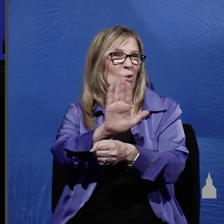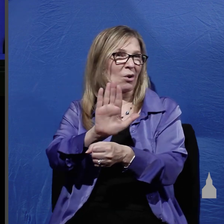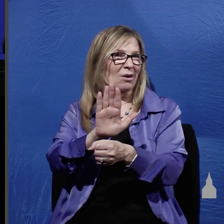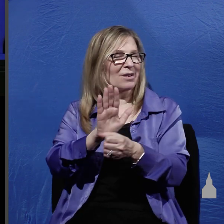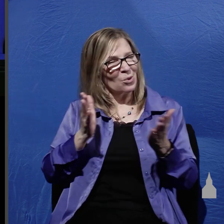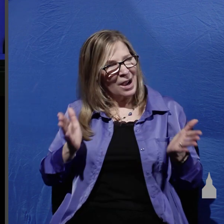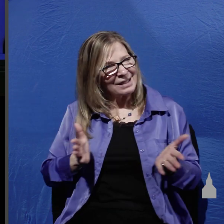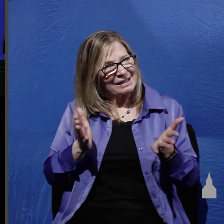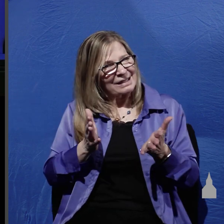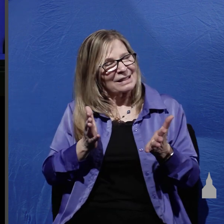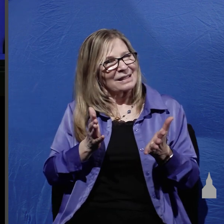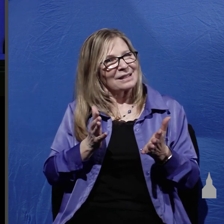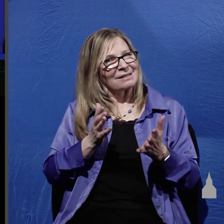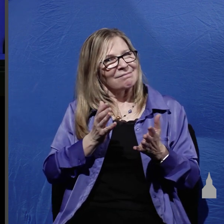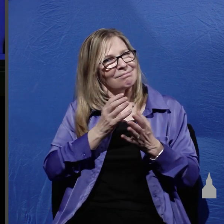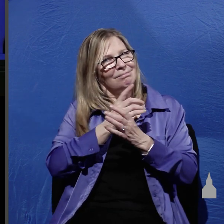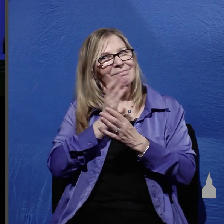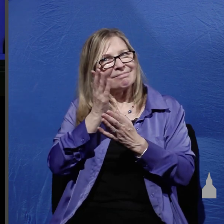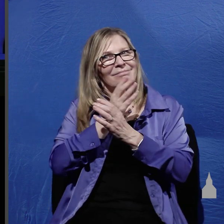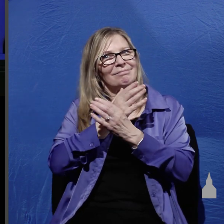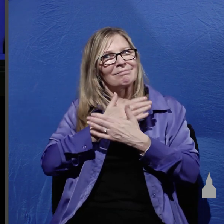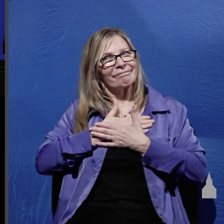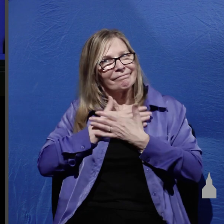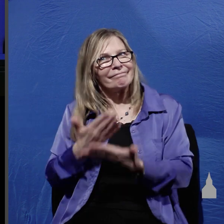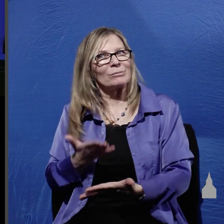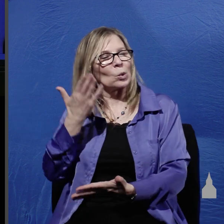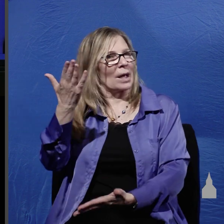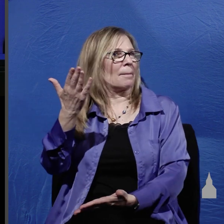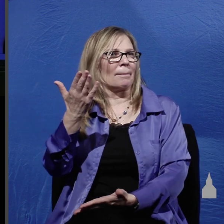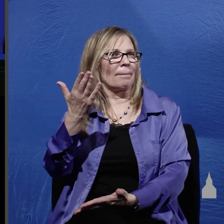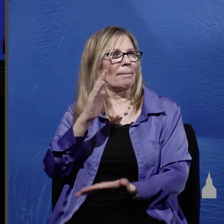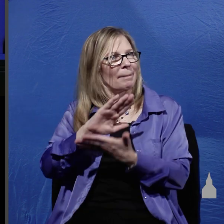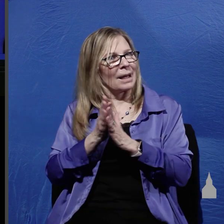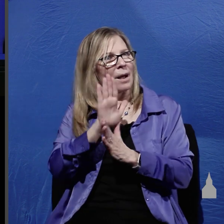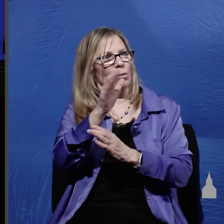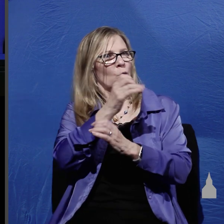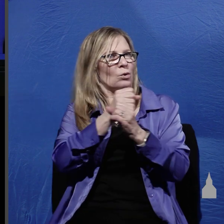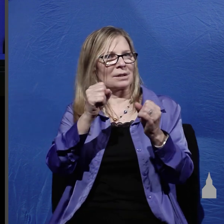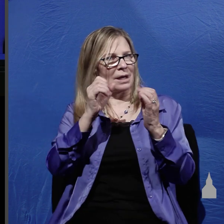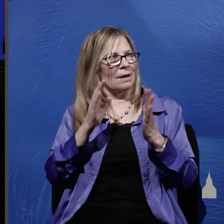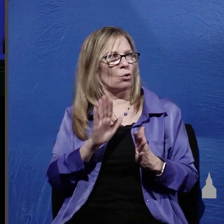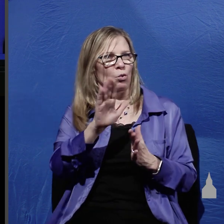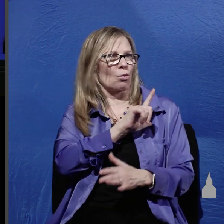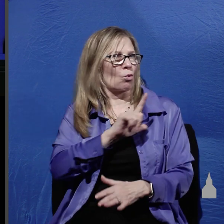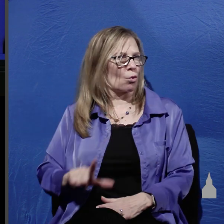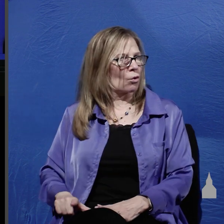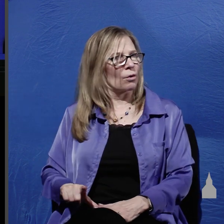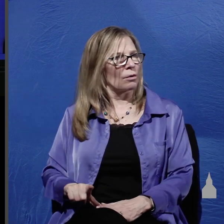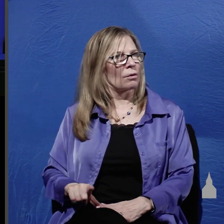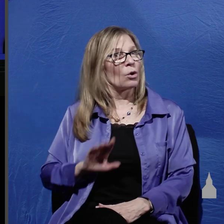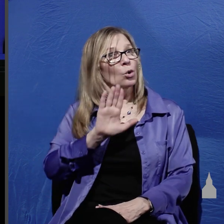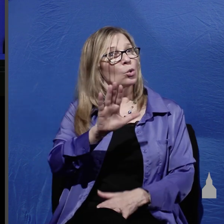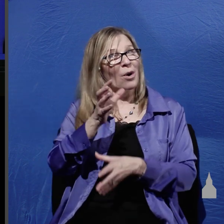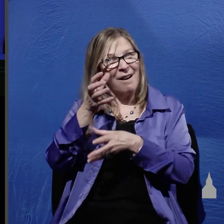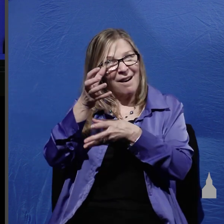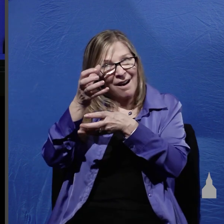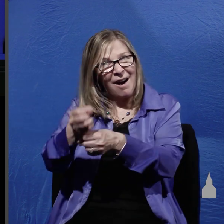urge you surrender to him while you can put your confidence in him as your savior